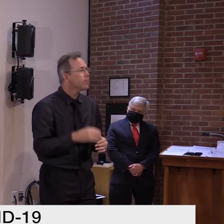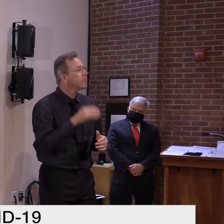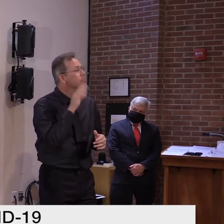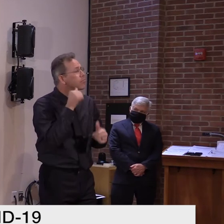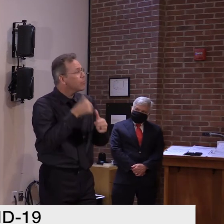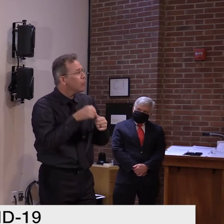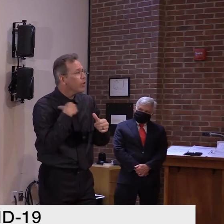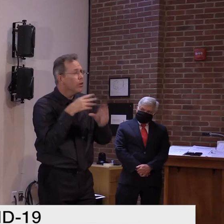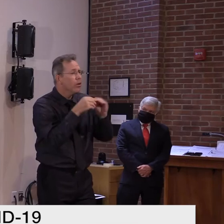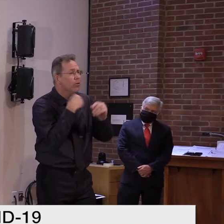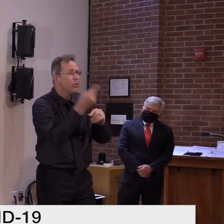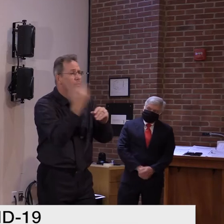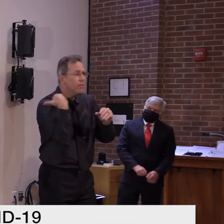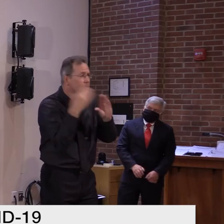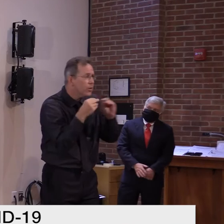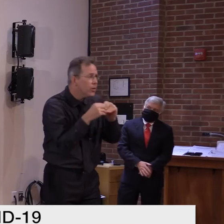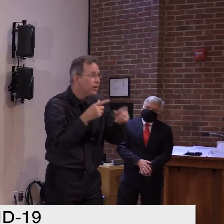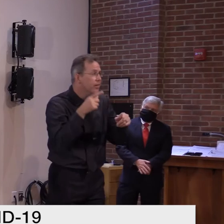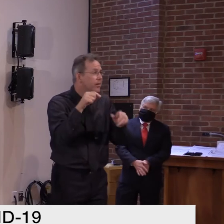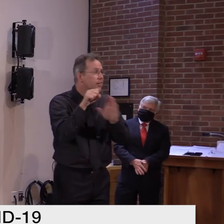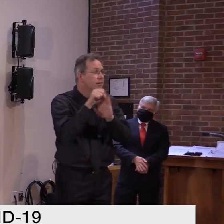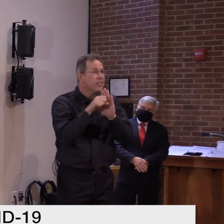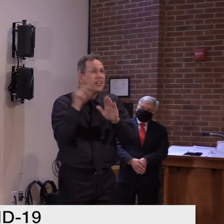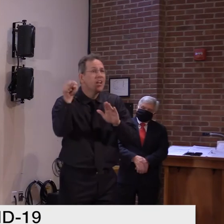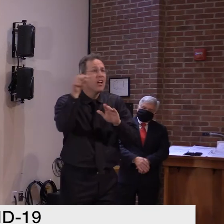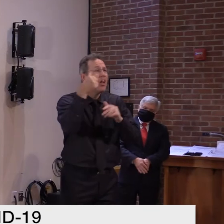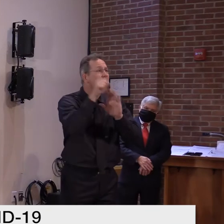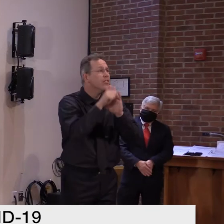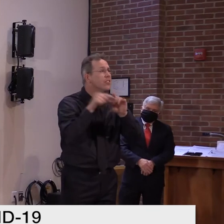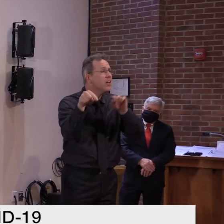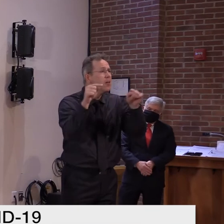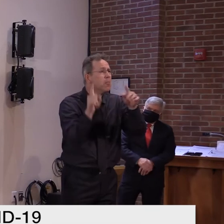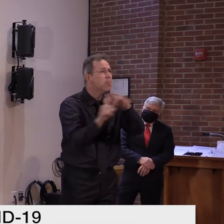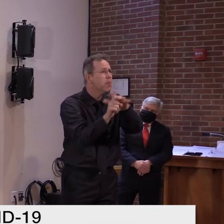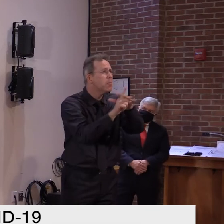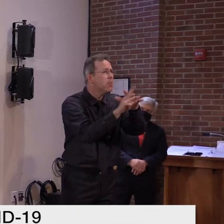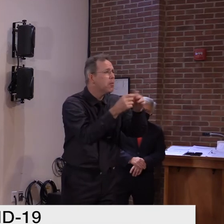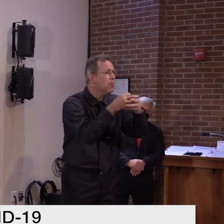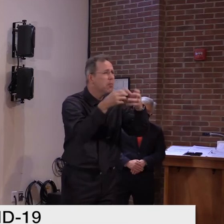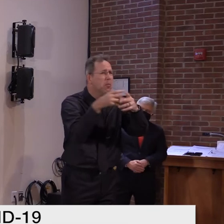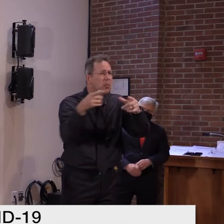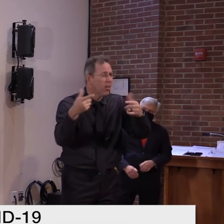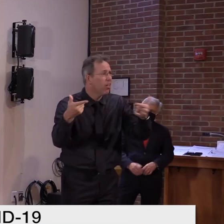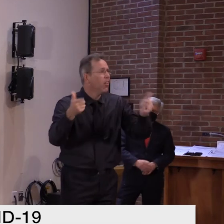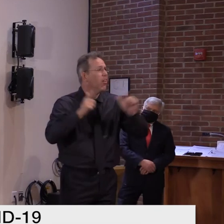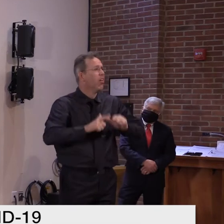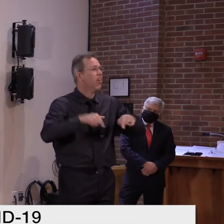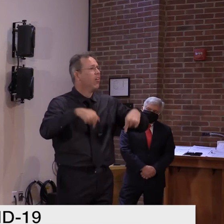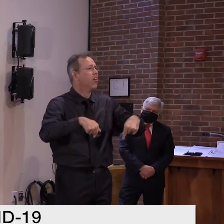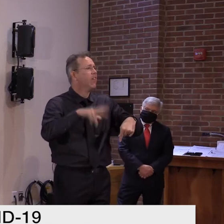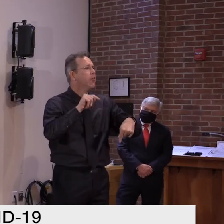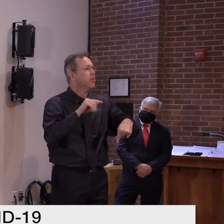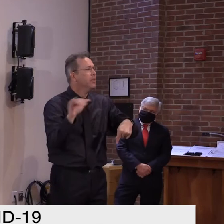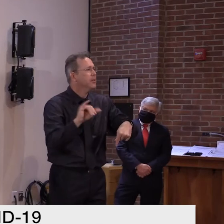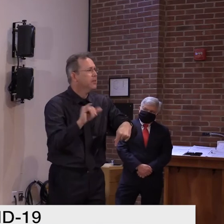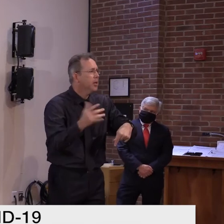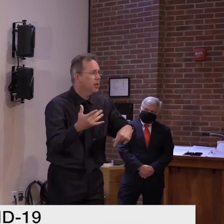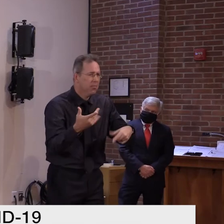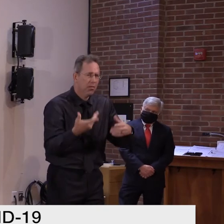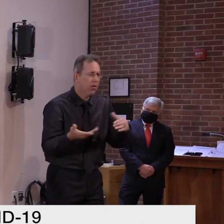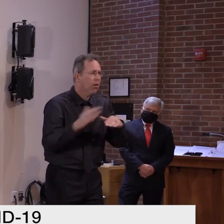every single one of them resonates around that theme for the most part, 70-plus percent. So